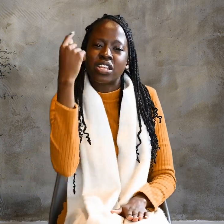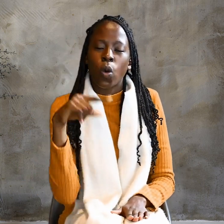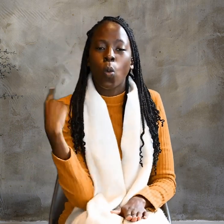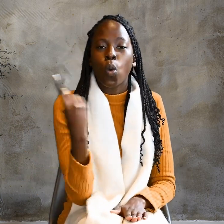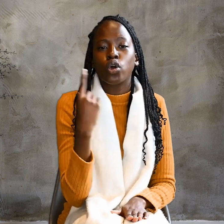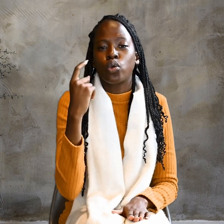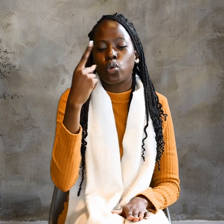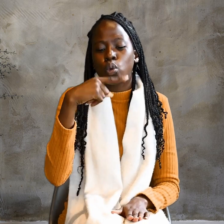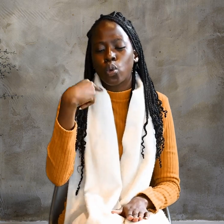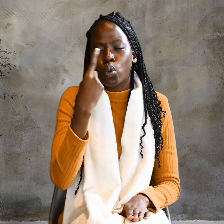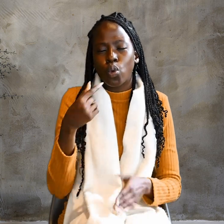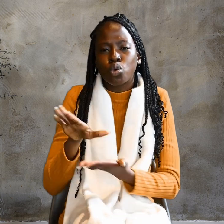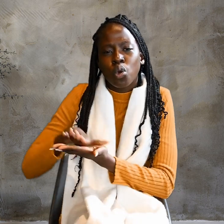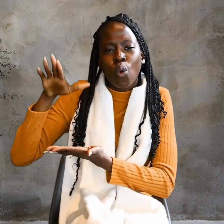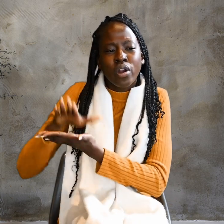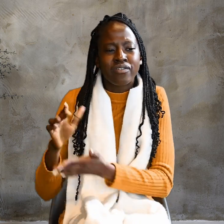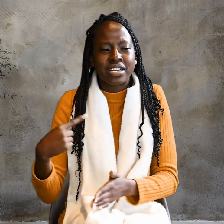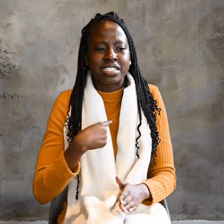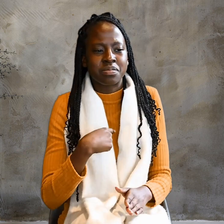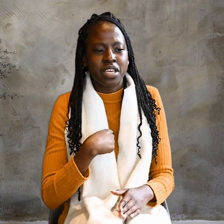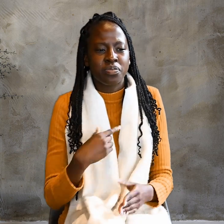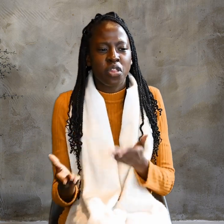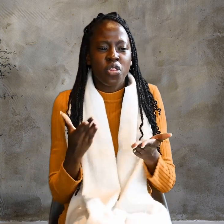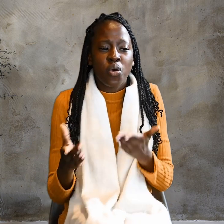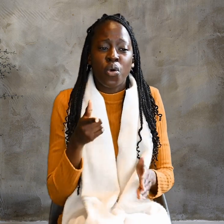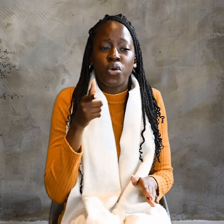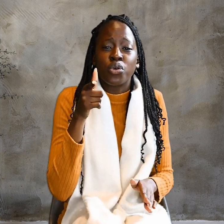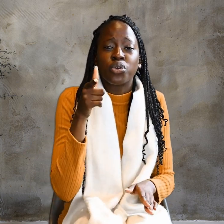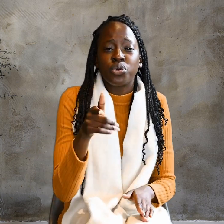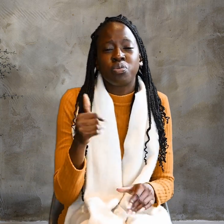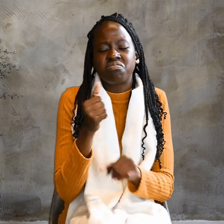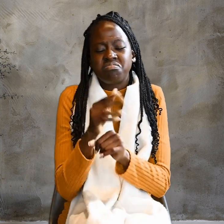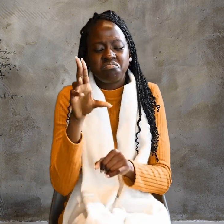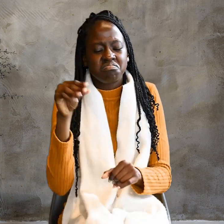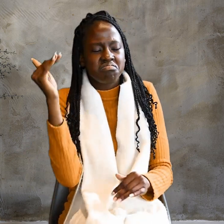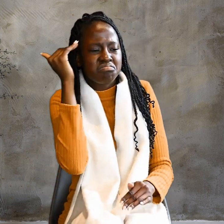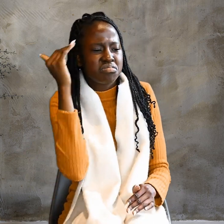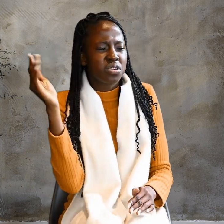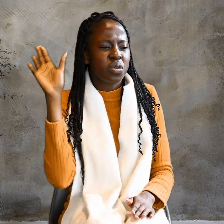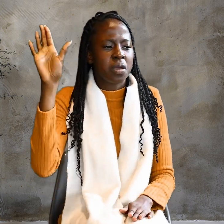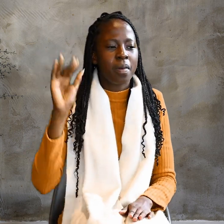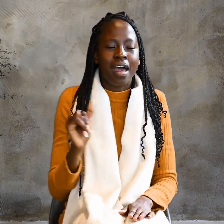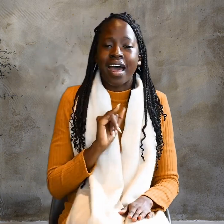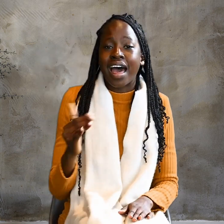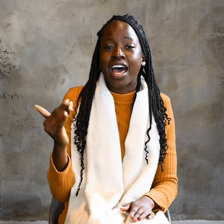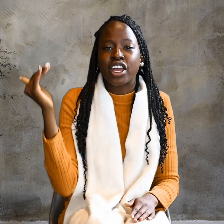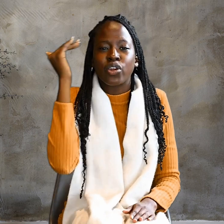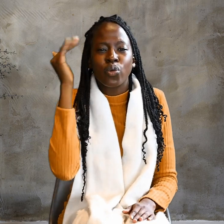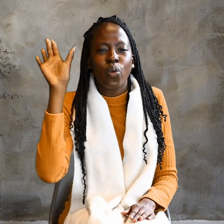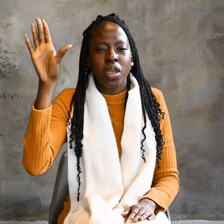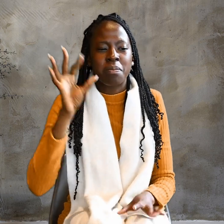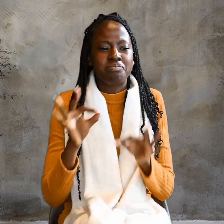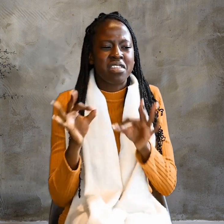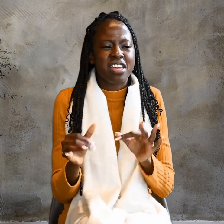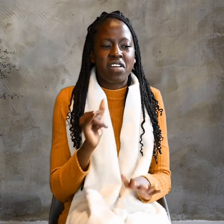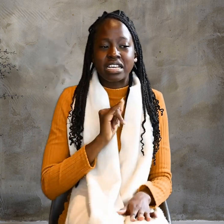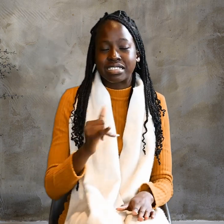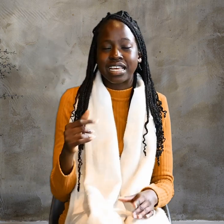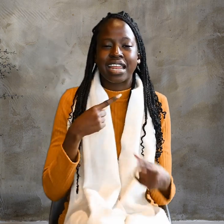who glorifies me. Though you do not know him, I know him. If I said